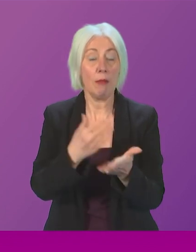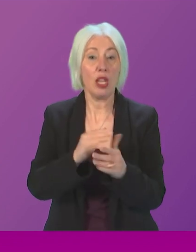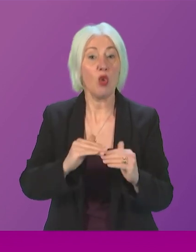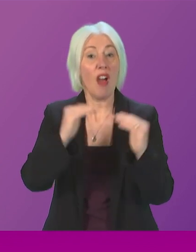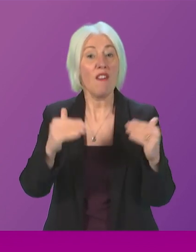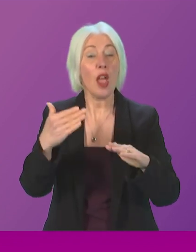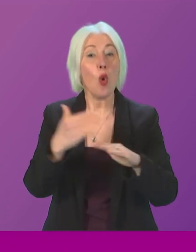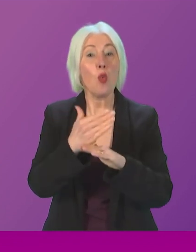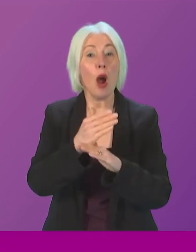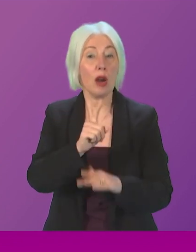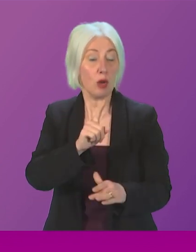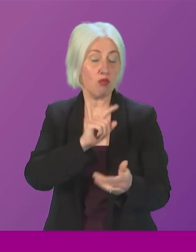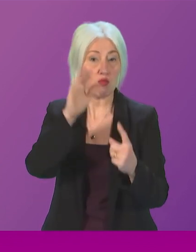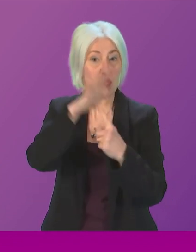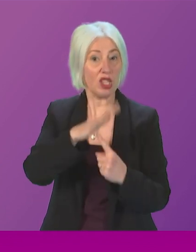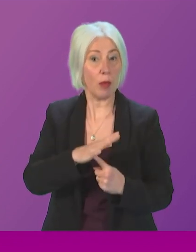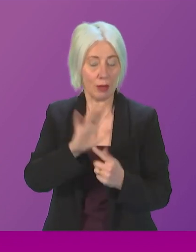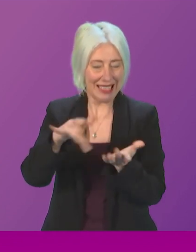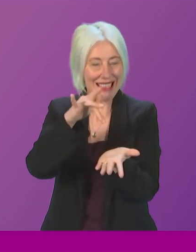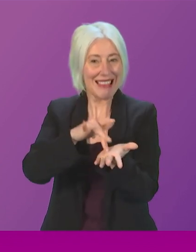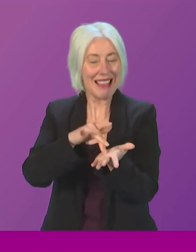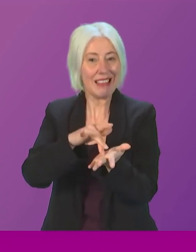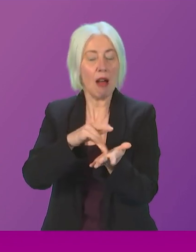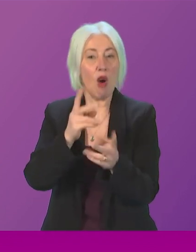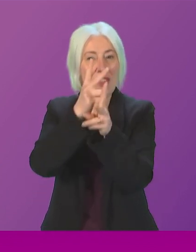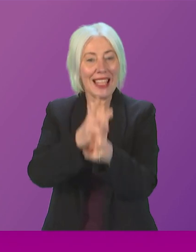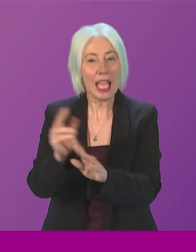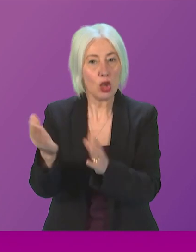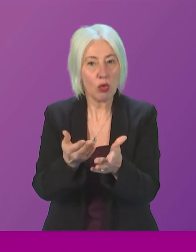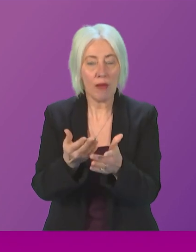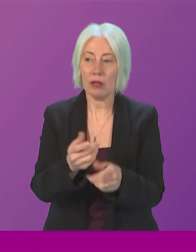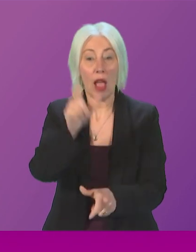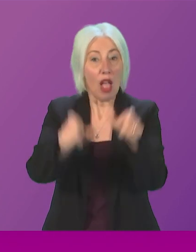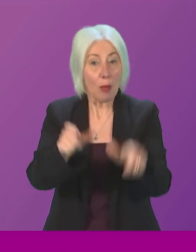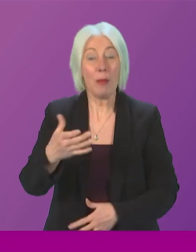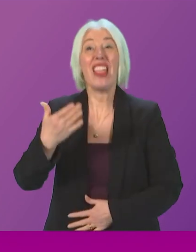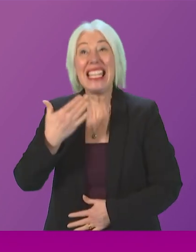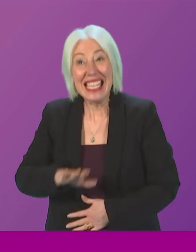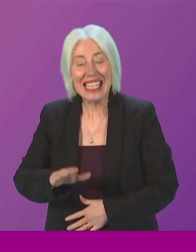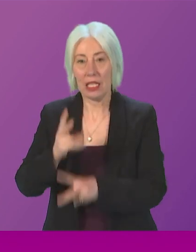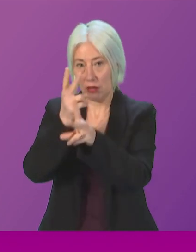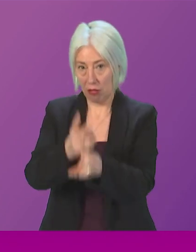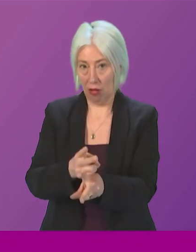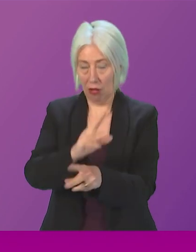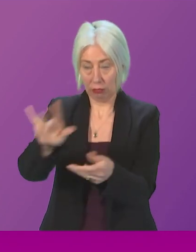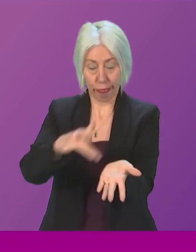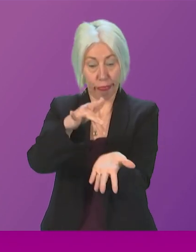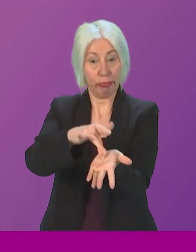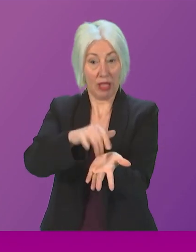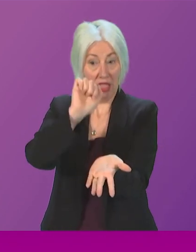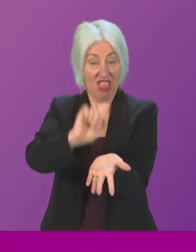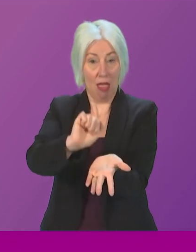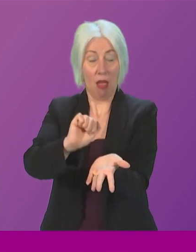work principles at the very heart of the National Care Service. That we put those who need care at the very heart of a National